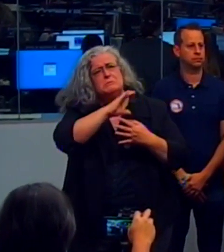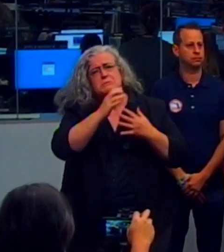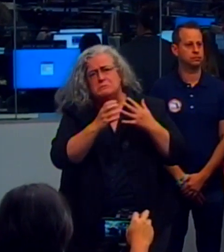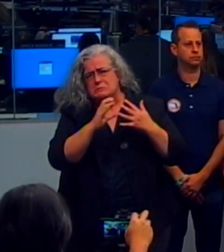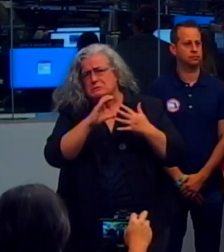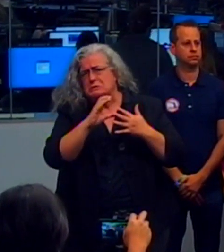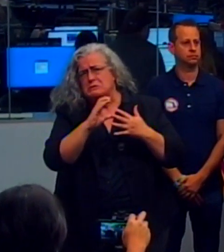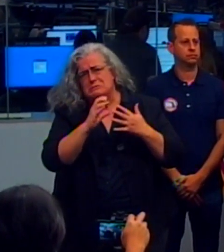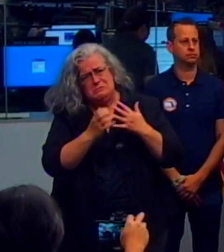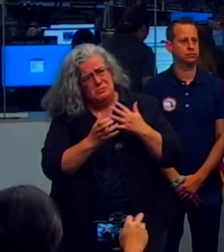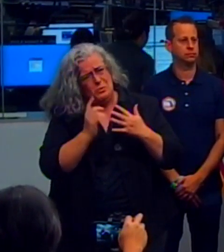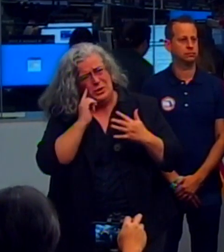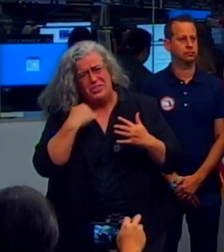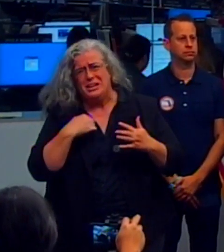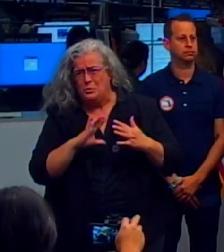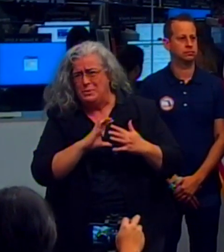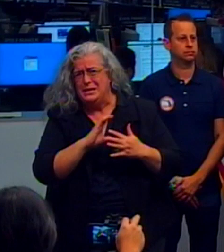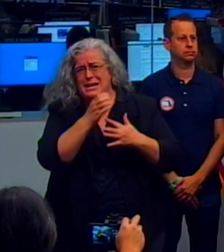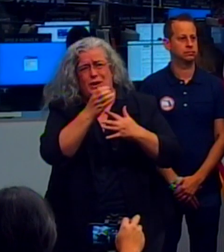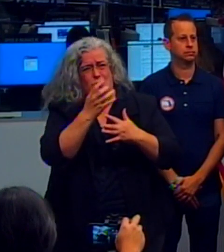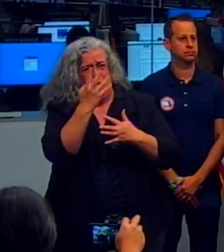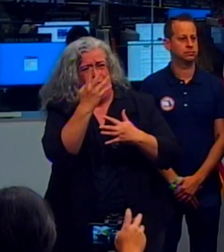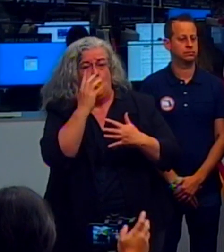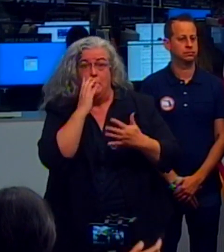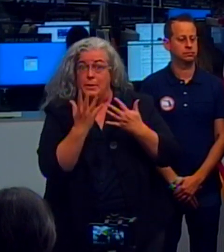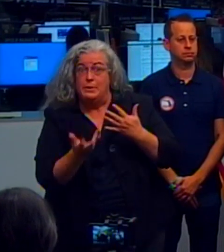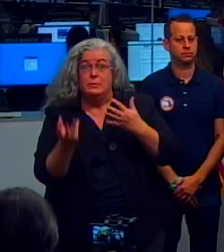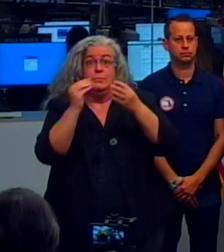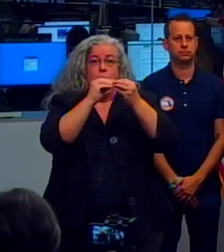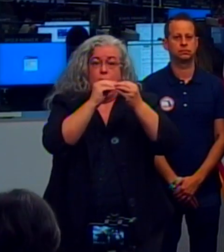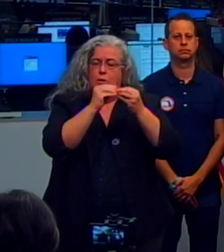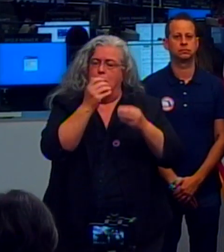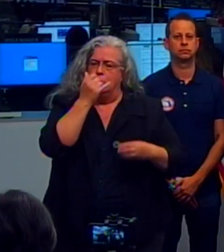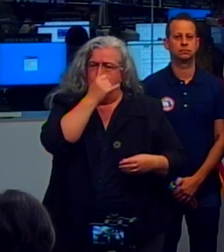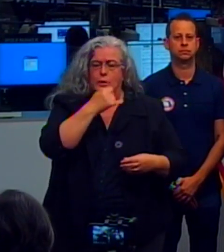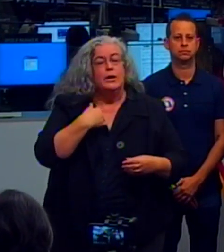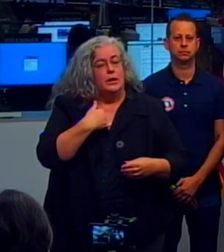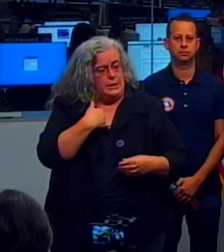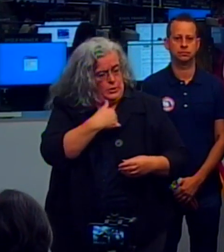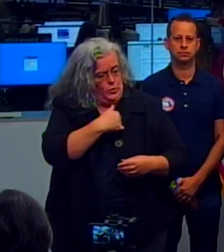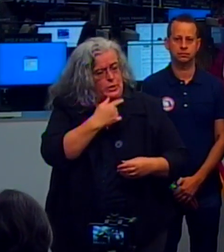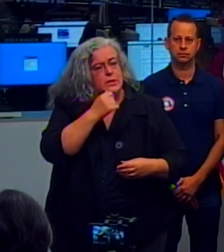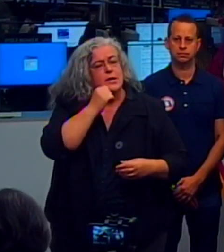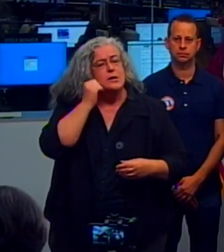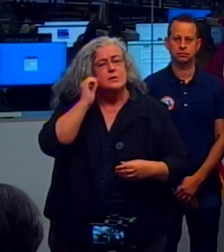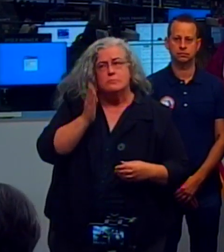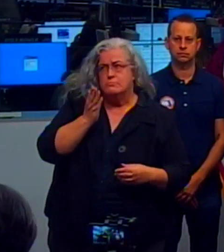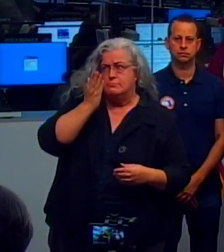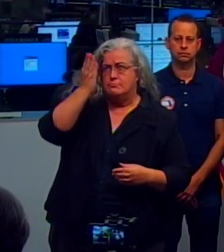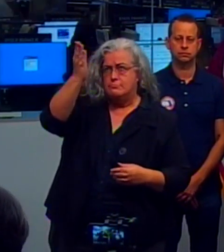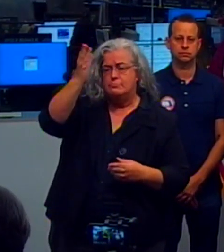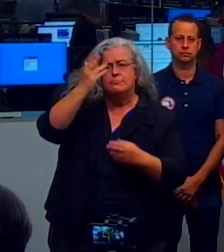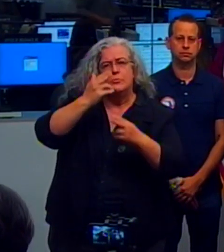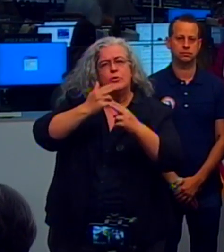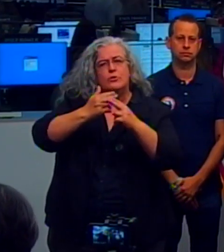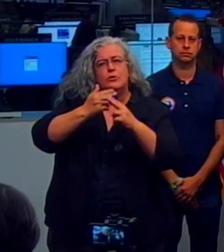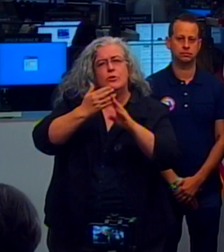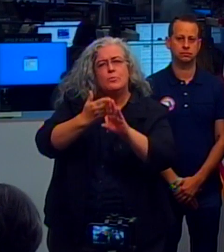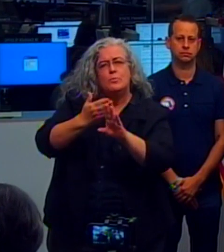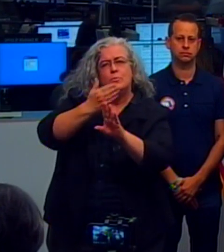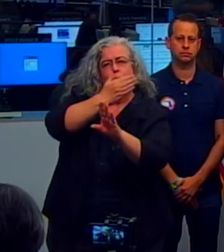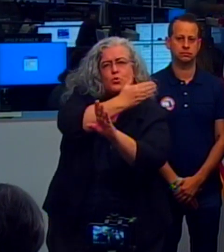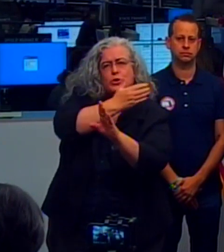potentially even Category 4 plus. Yesterday, we submitted a request to the federal government for pre-landfall declaration